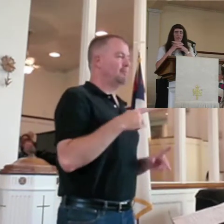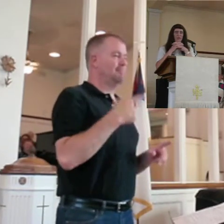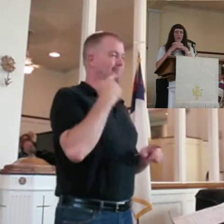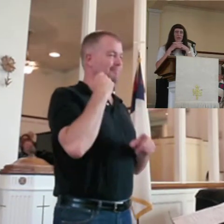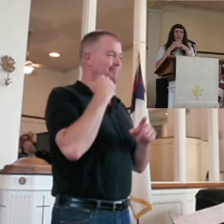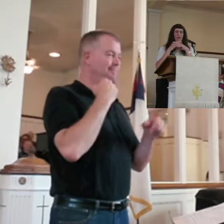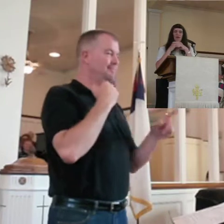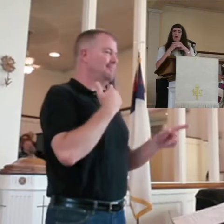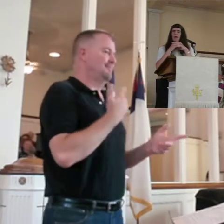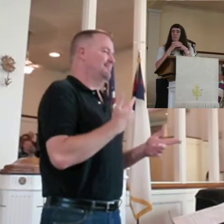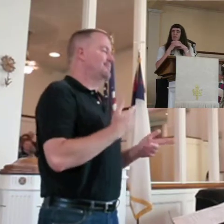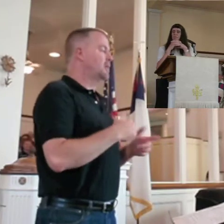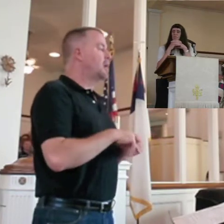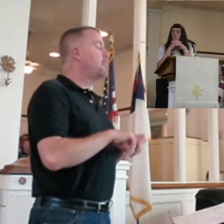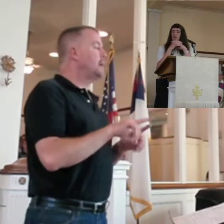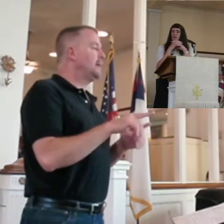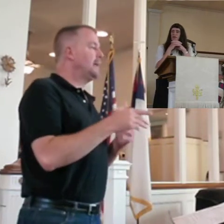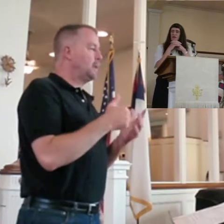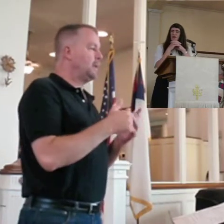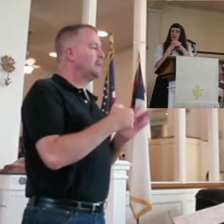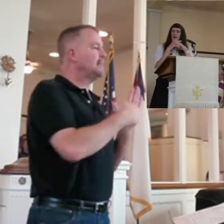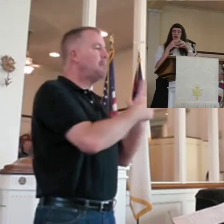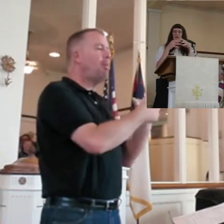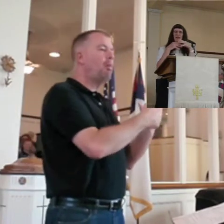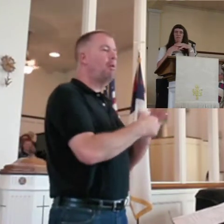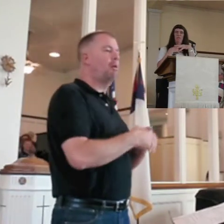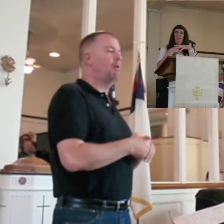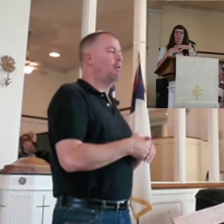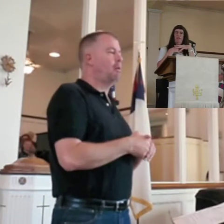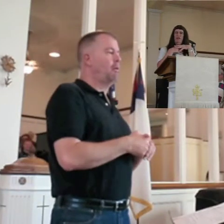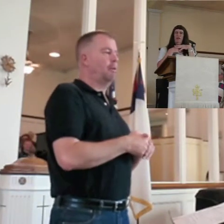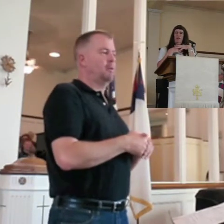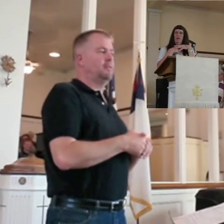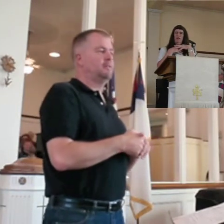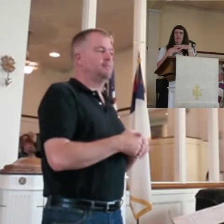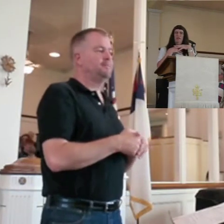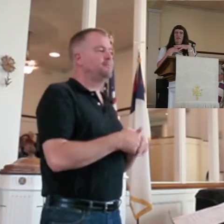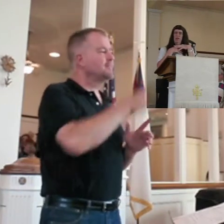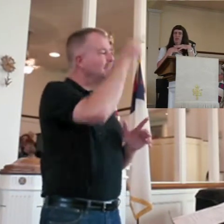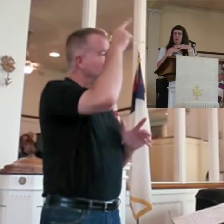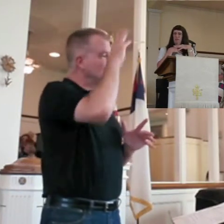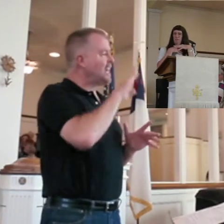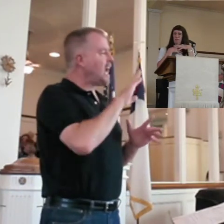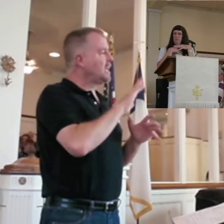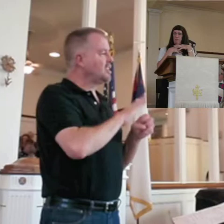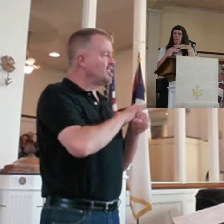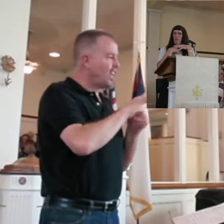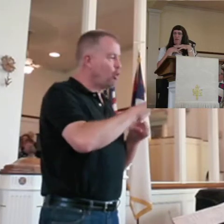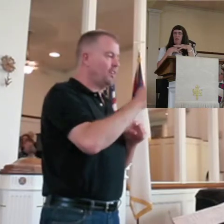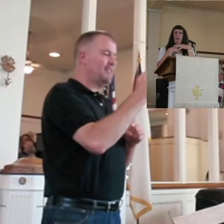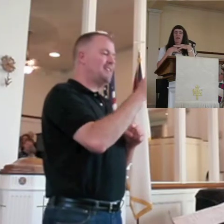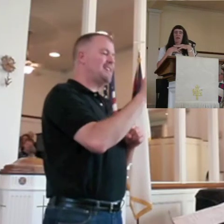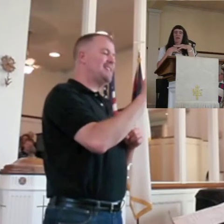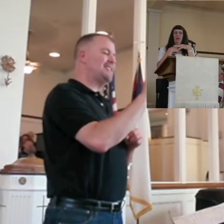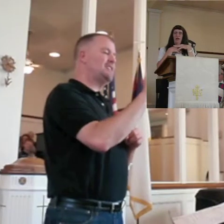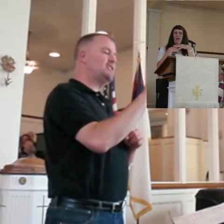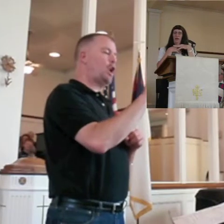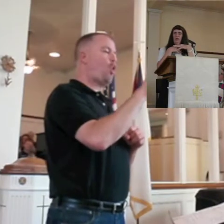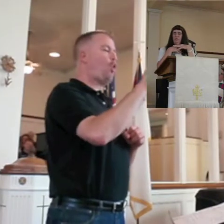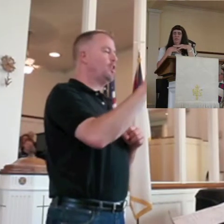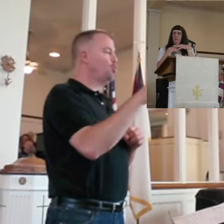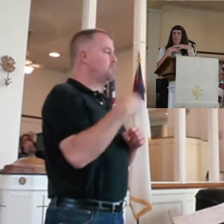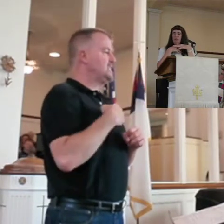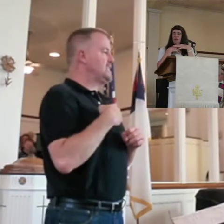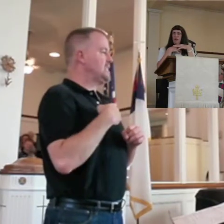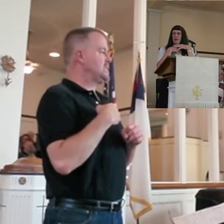That comes with the territory. But I'll give you an example. This is not about me, but this is about how God's been generous to me. I said